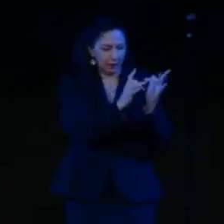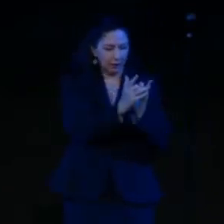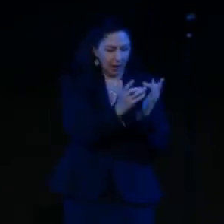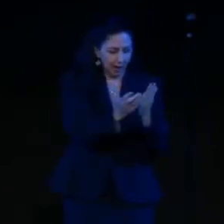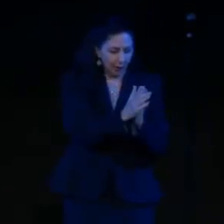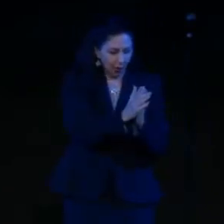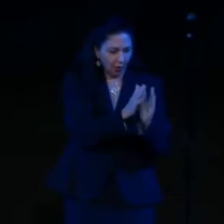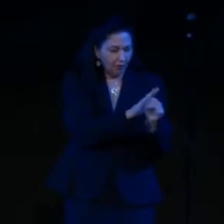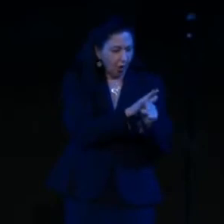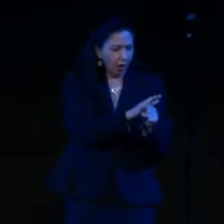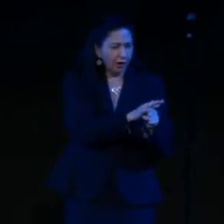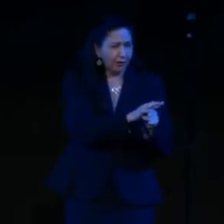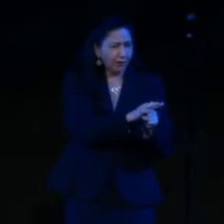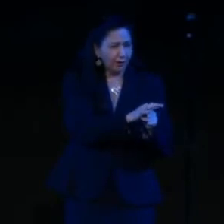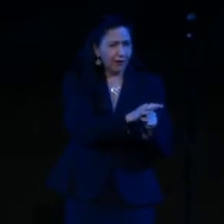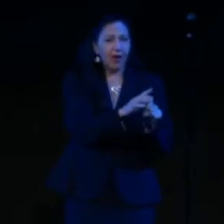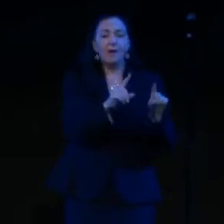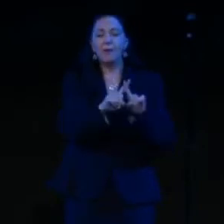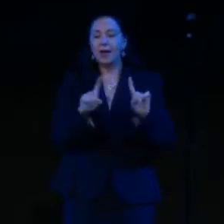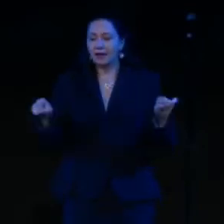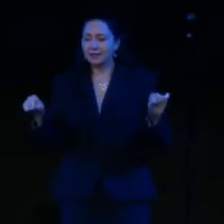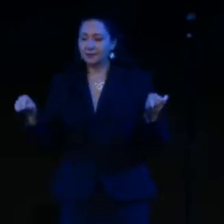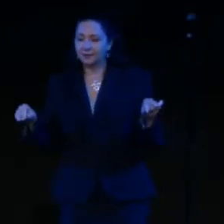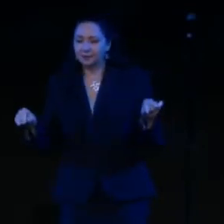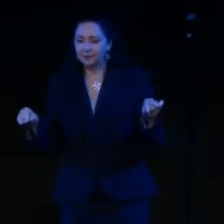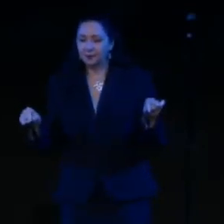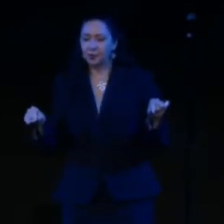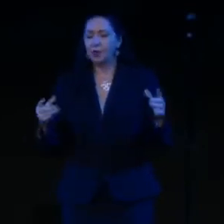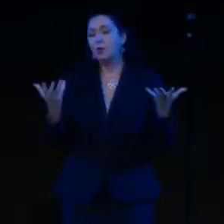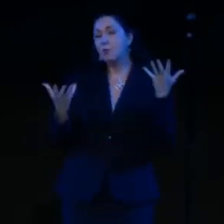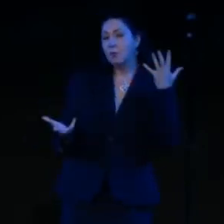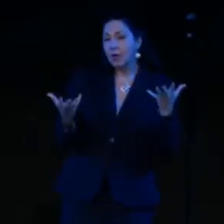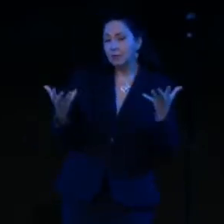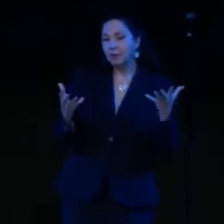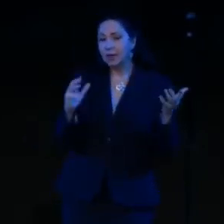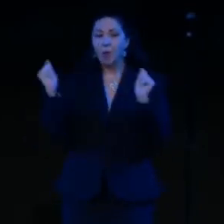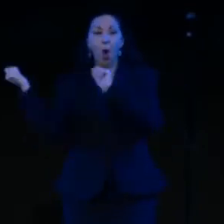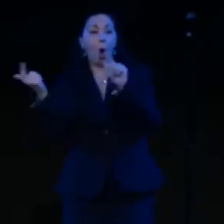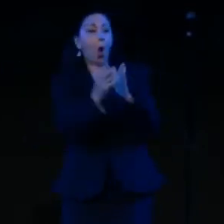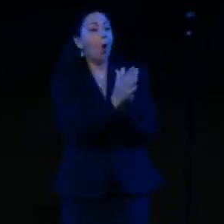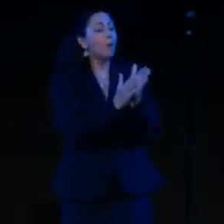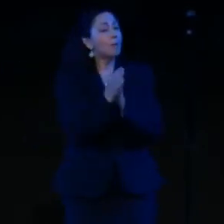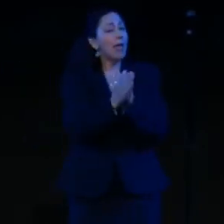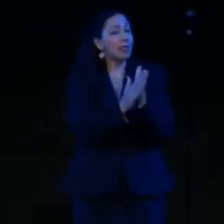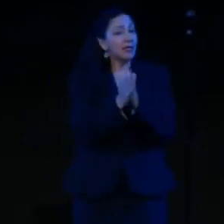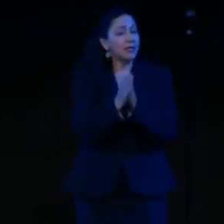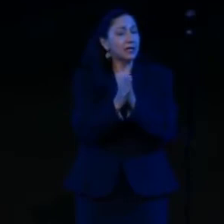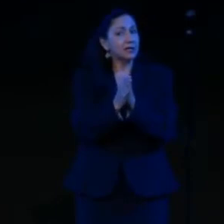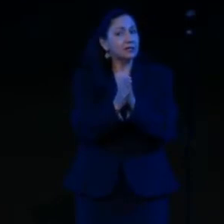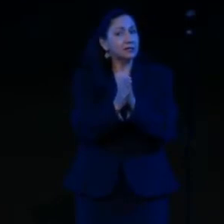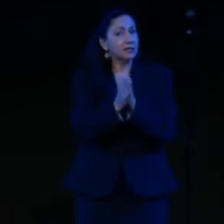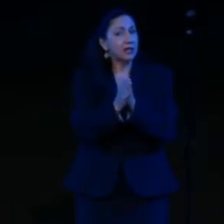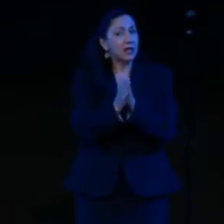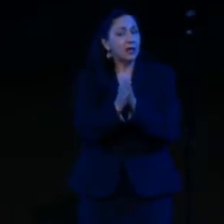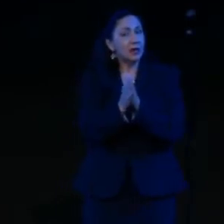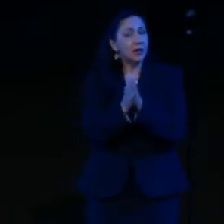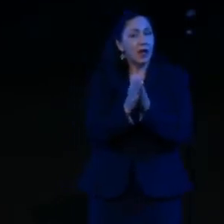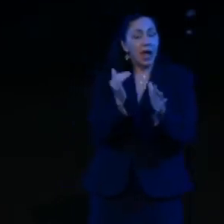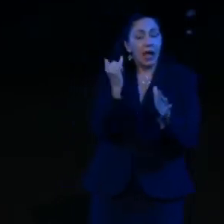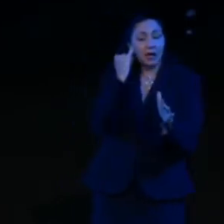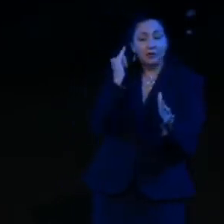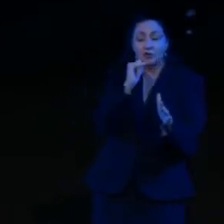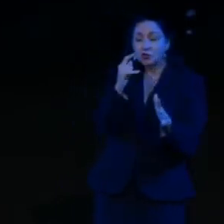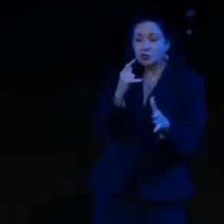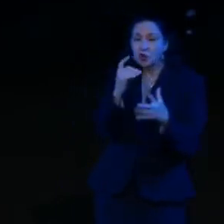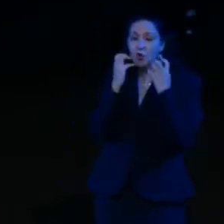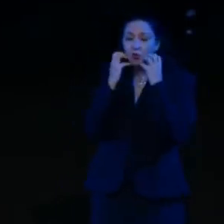one book. the difference between those, so I'm saying that's true of all of us as Methodists. And if you're not somebody who values the Bible, opens it,